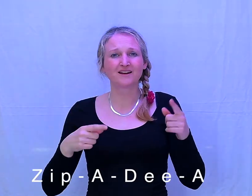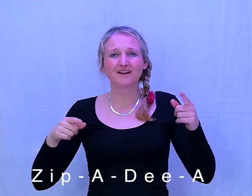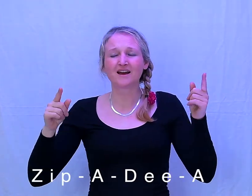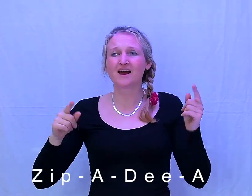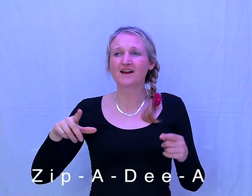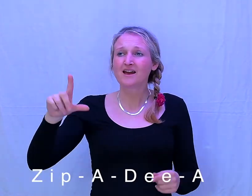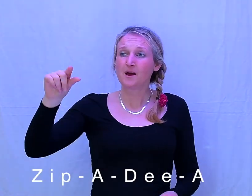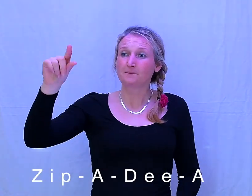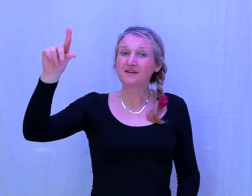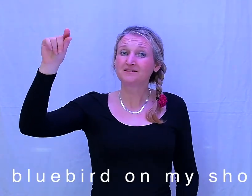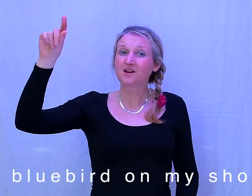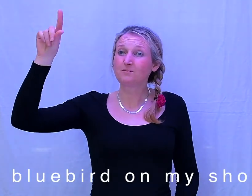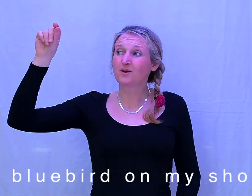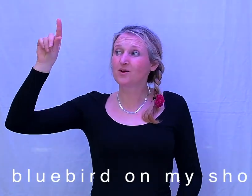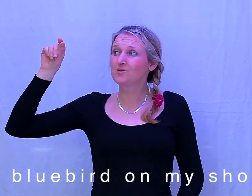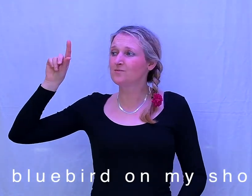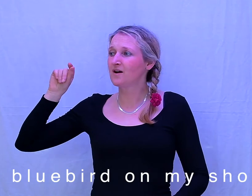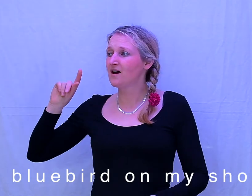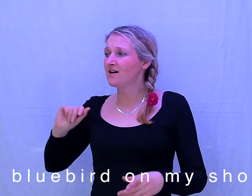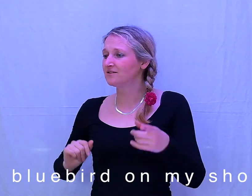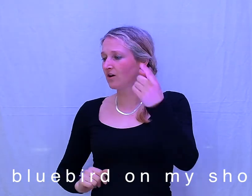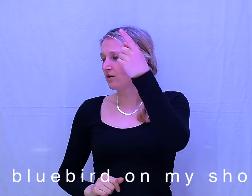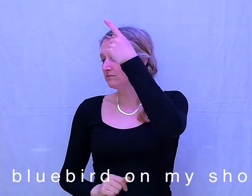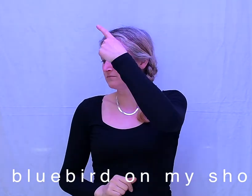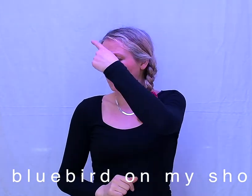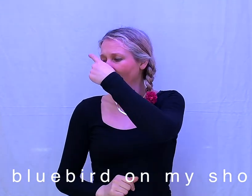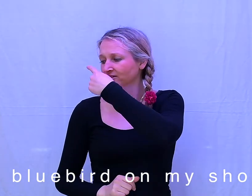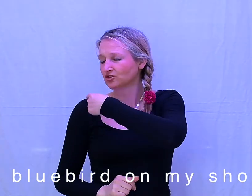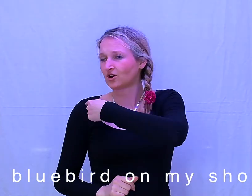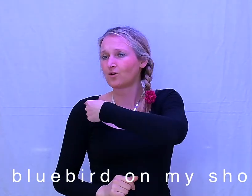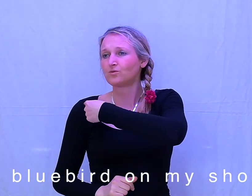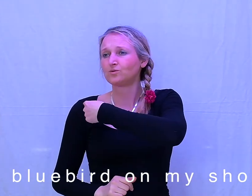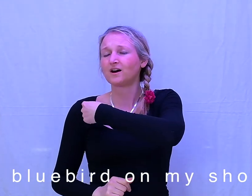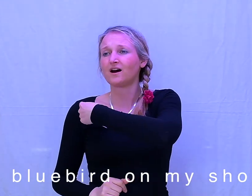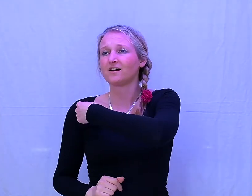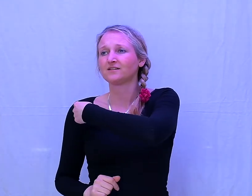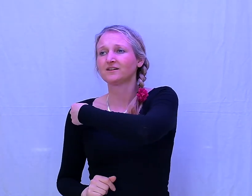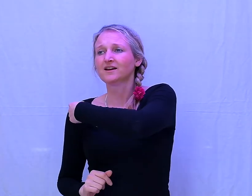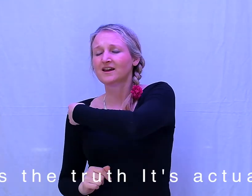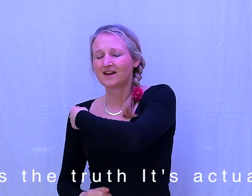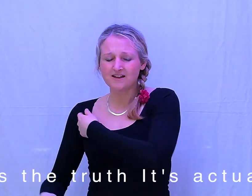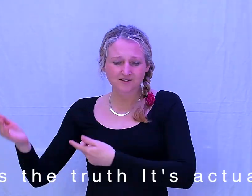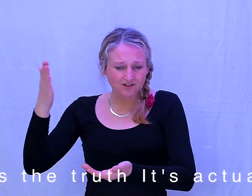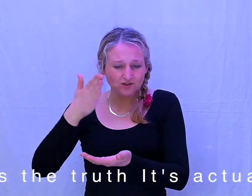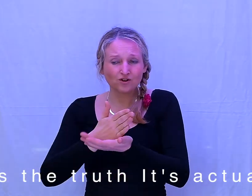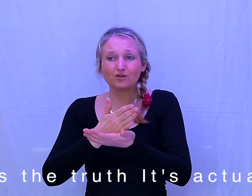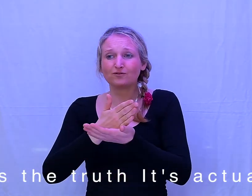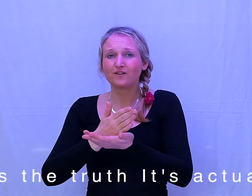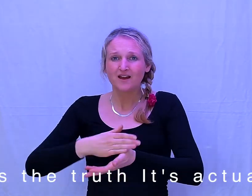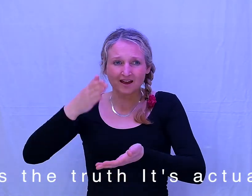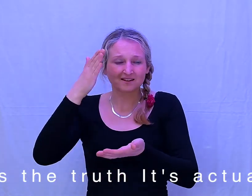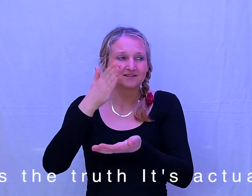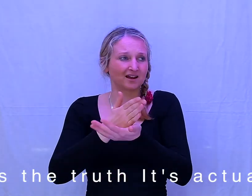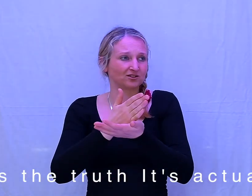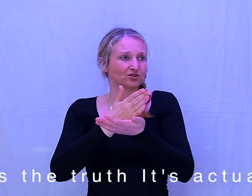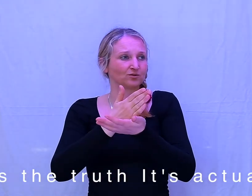-dee-yay Mr. Bluebird on my shoulder It's the truth, it's actual